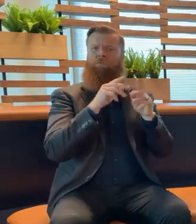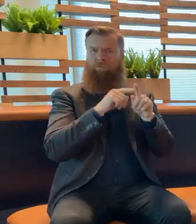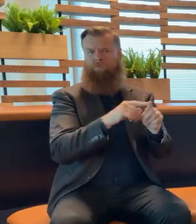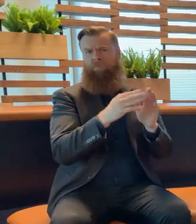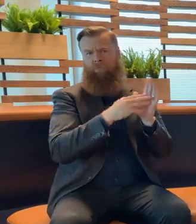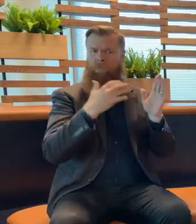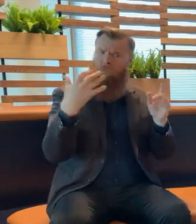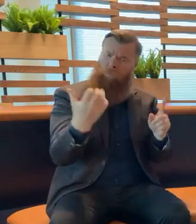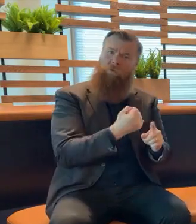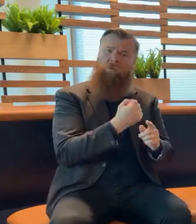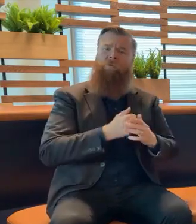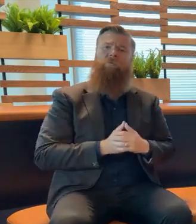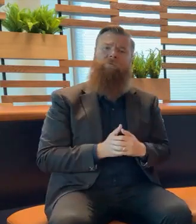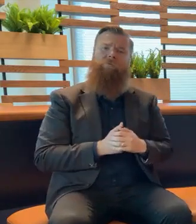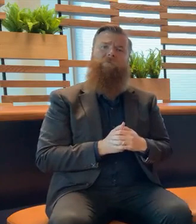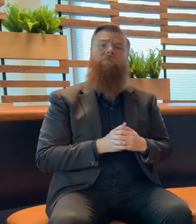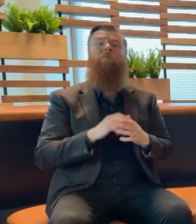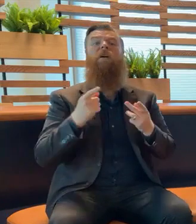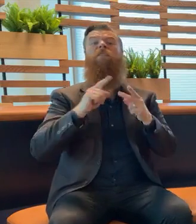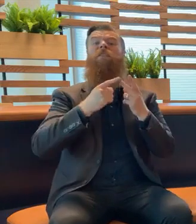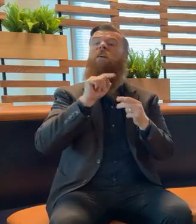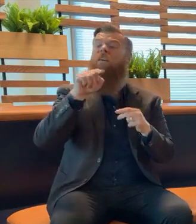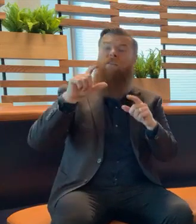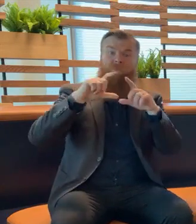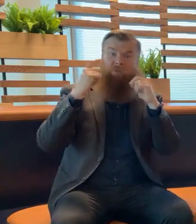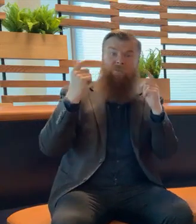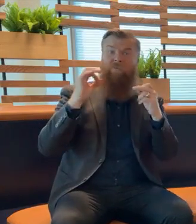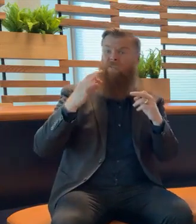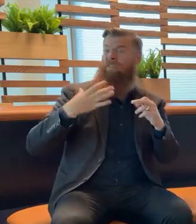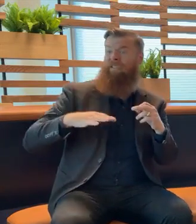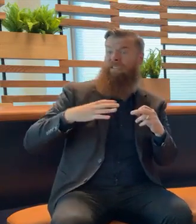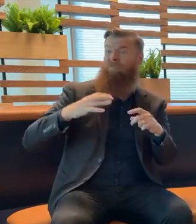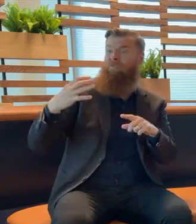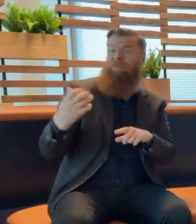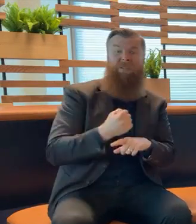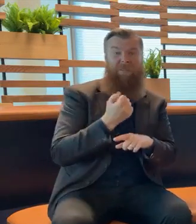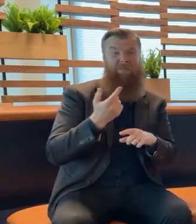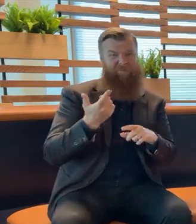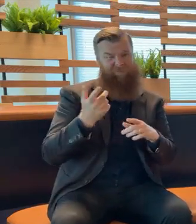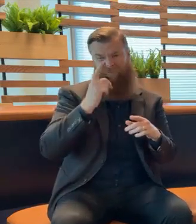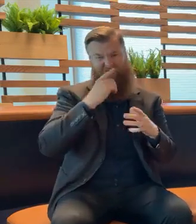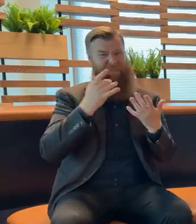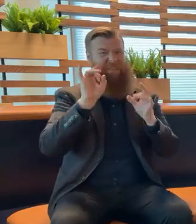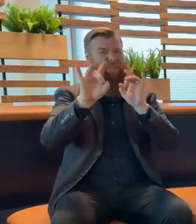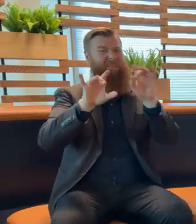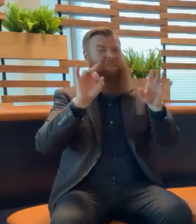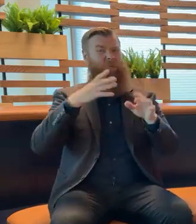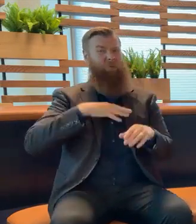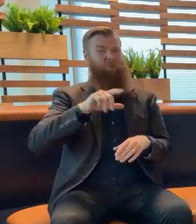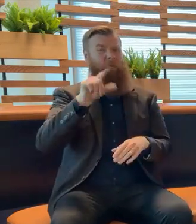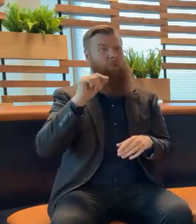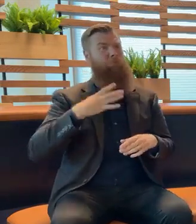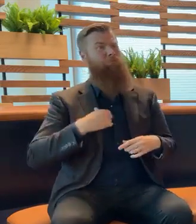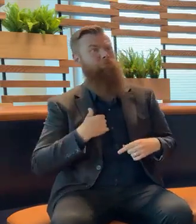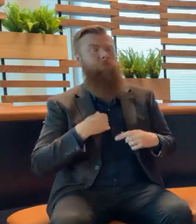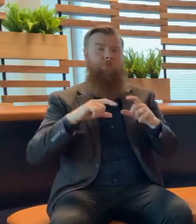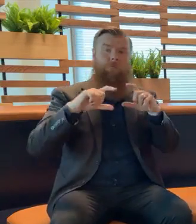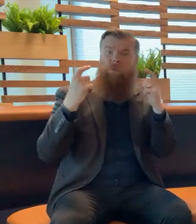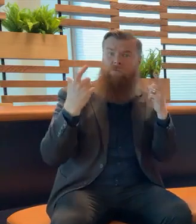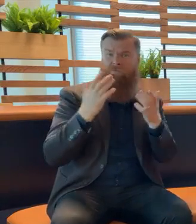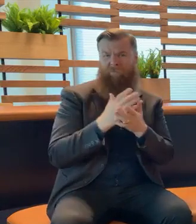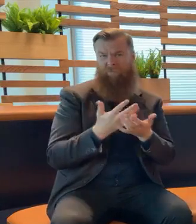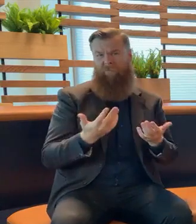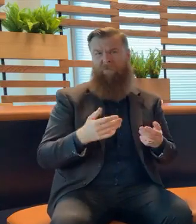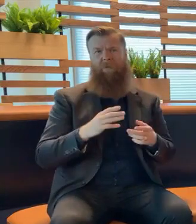you in places where masks are not mandated, you have choice in that. We have no shortage of masks in Australia.